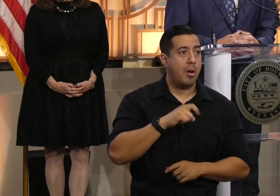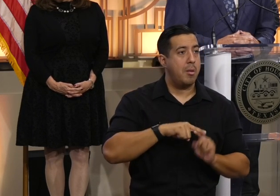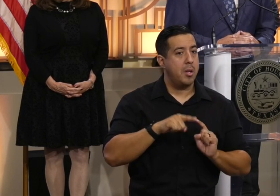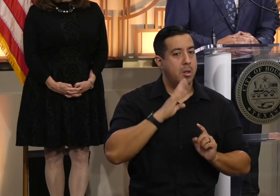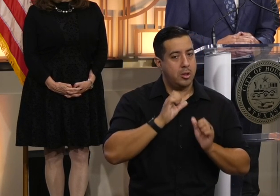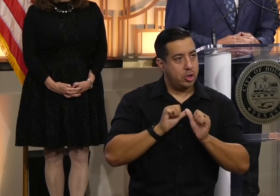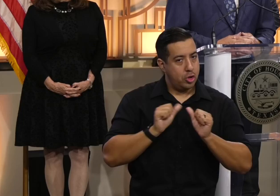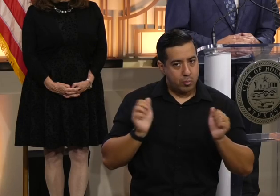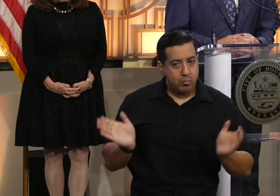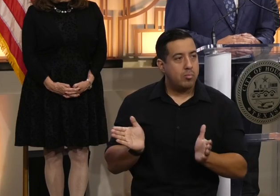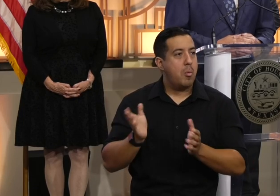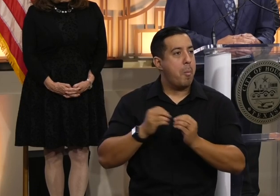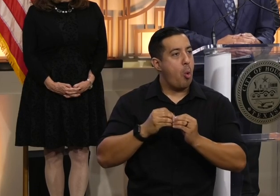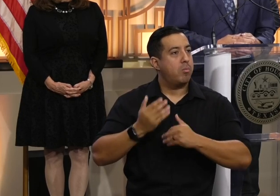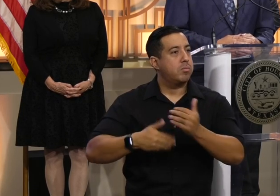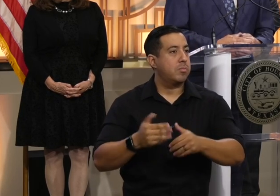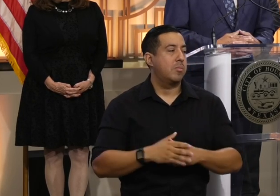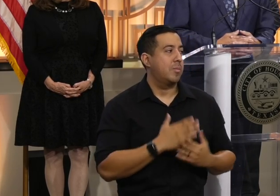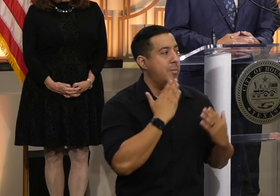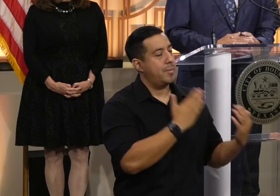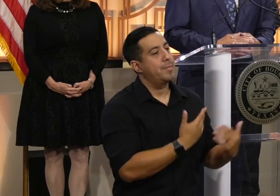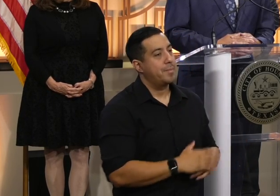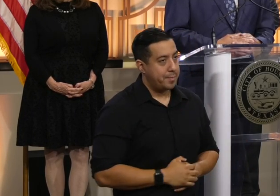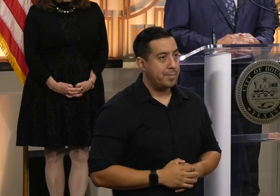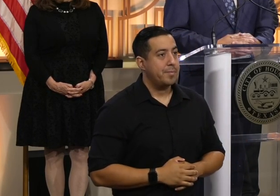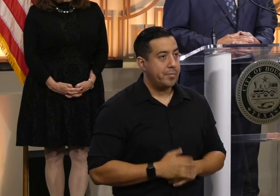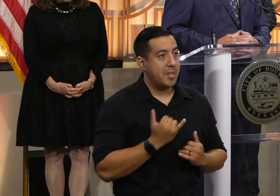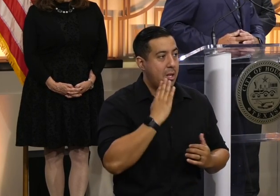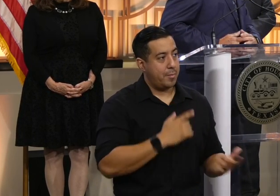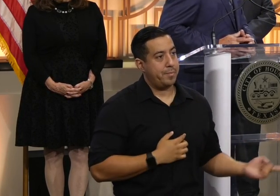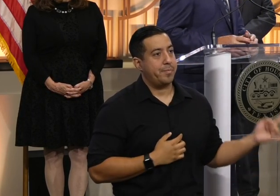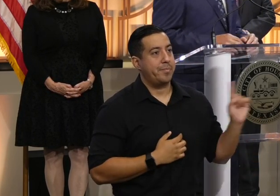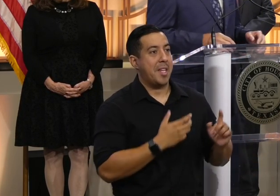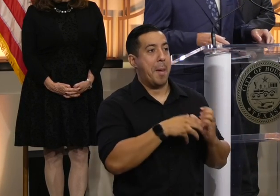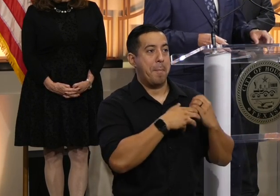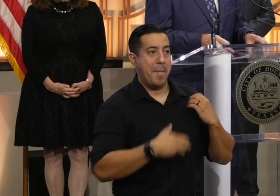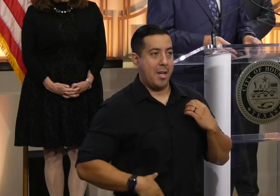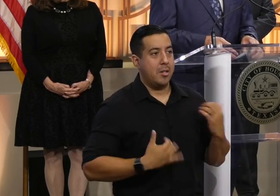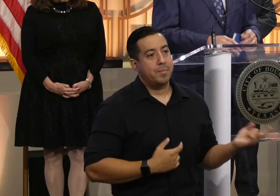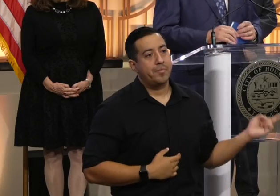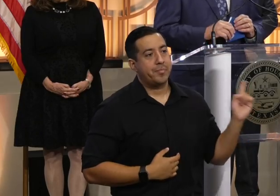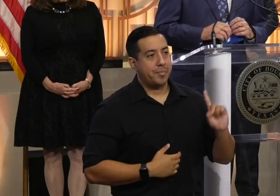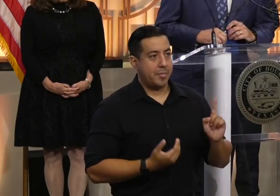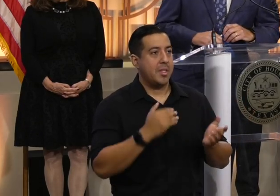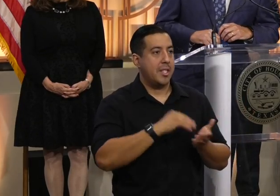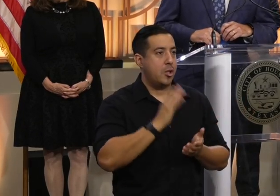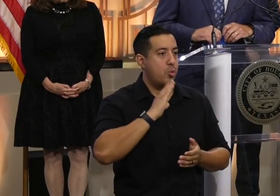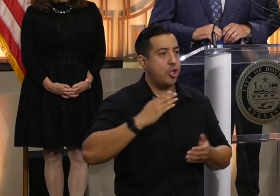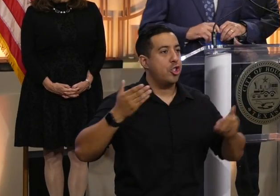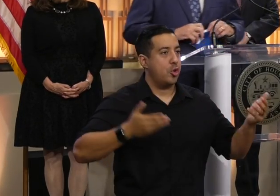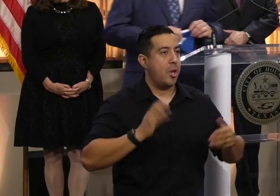continues to encourage us to move forward. So with that, I will welcome Mayor Turner back up to the podium to introduce our